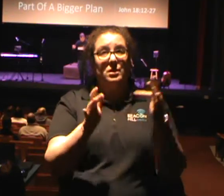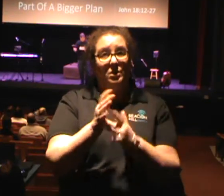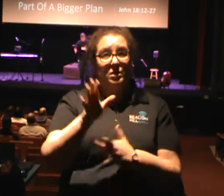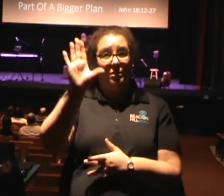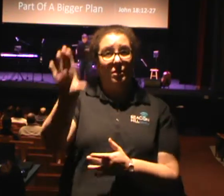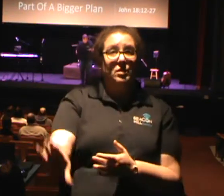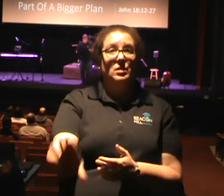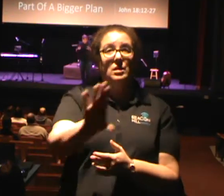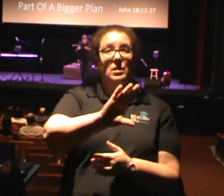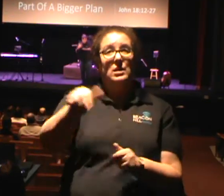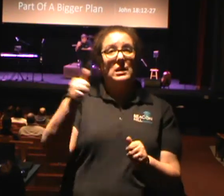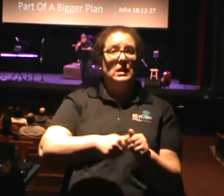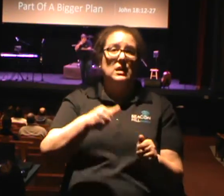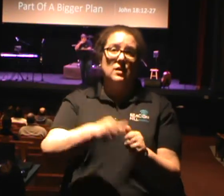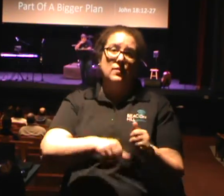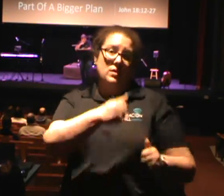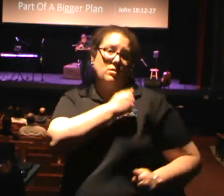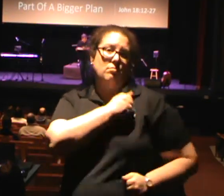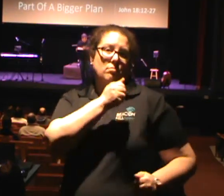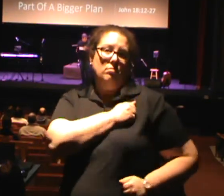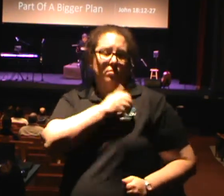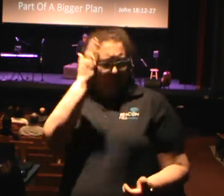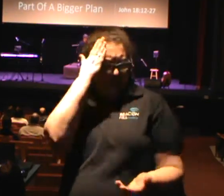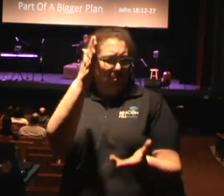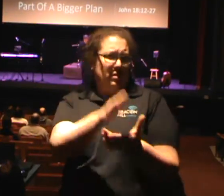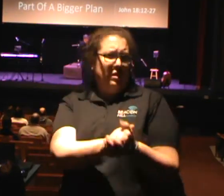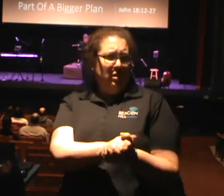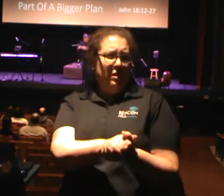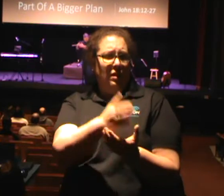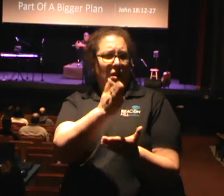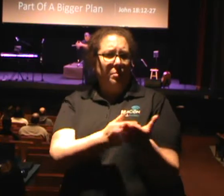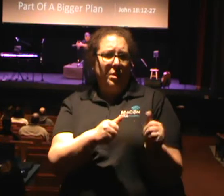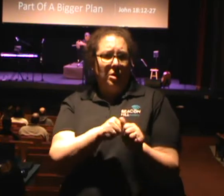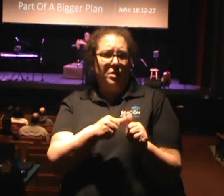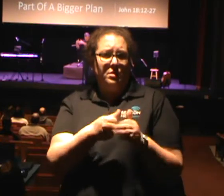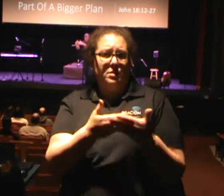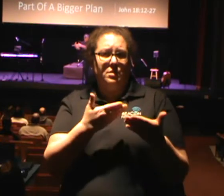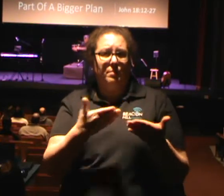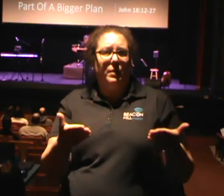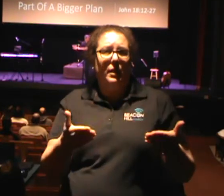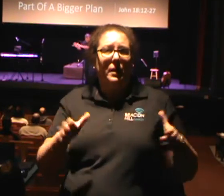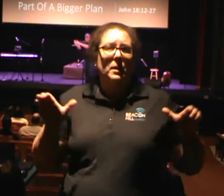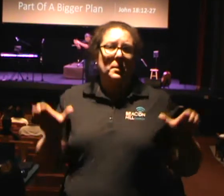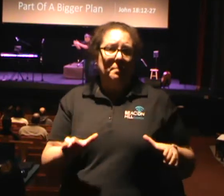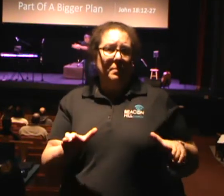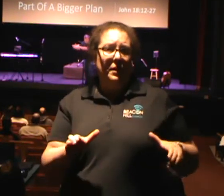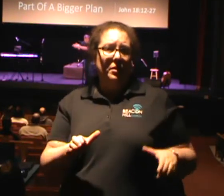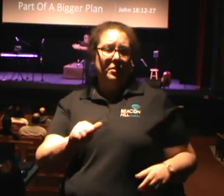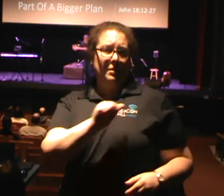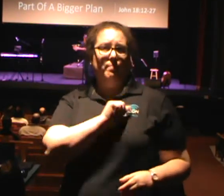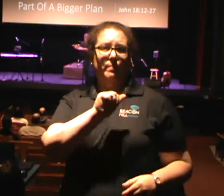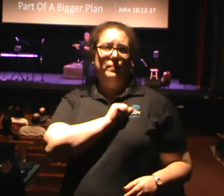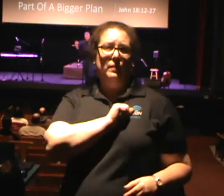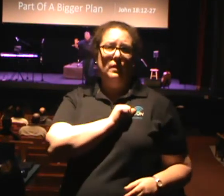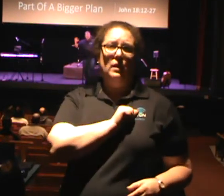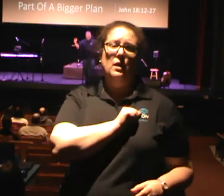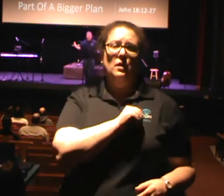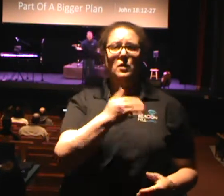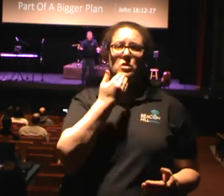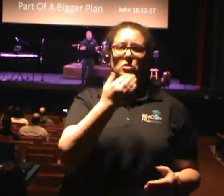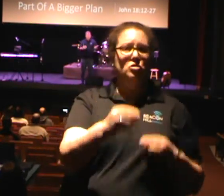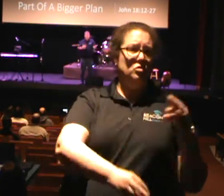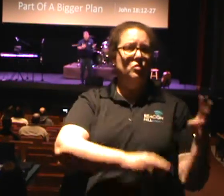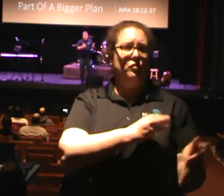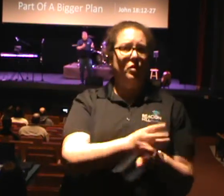these soldiers thought that they were part of something bigger than themselves. They thought they were doing the world a favor by arresting Jesus and